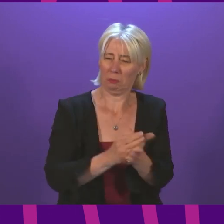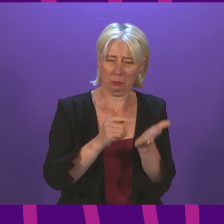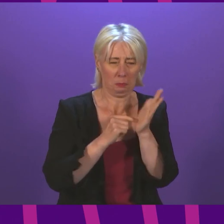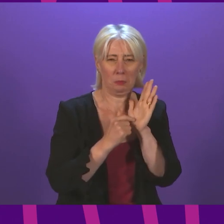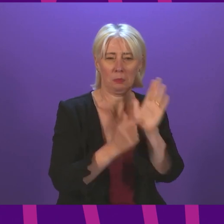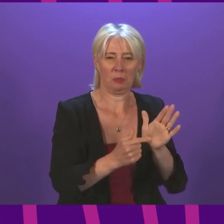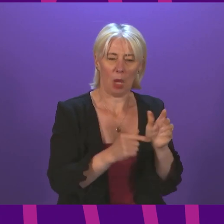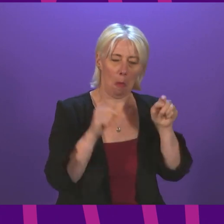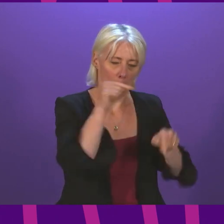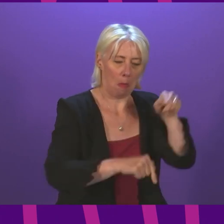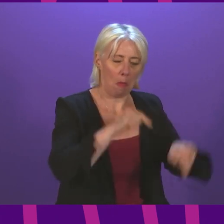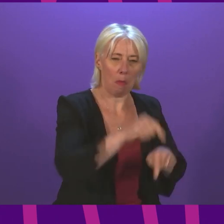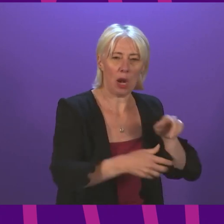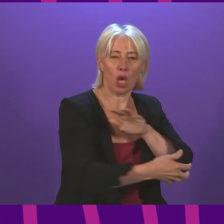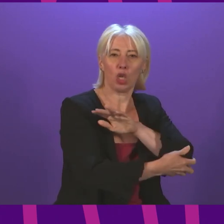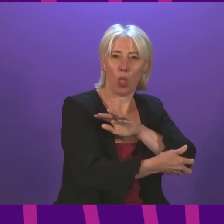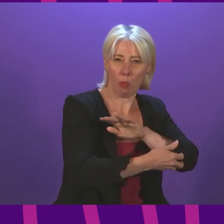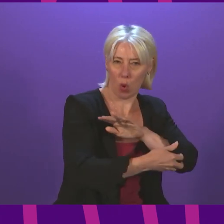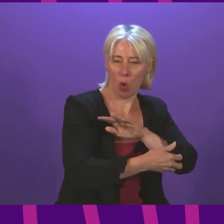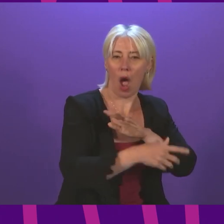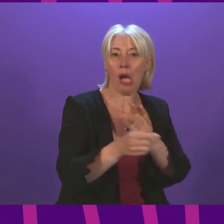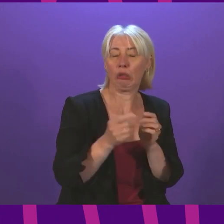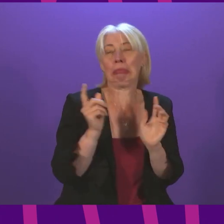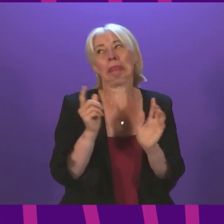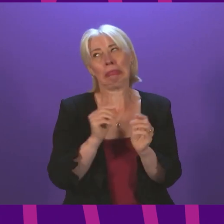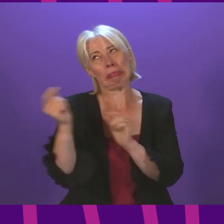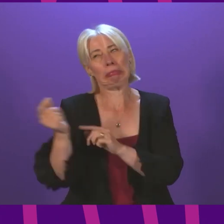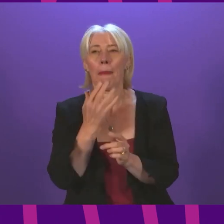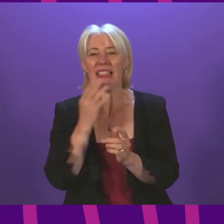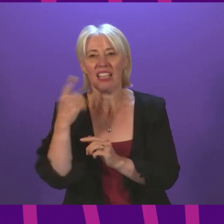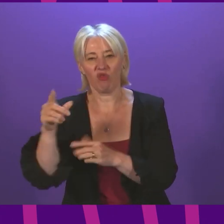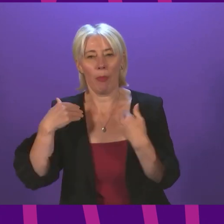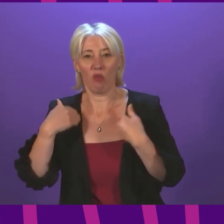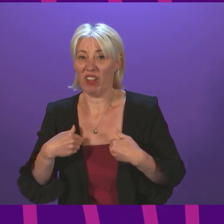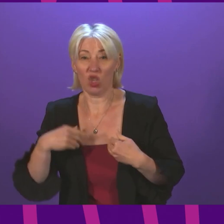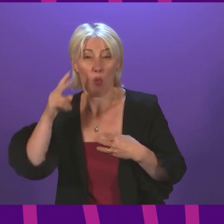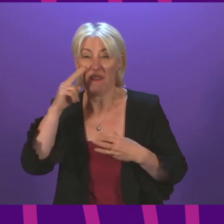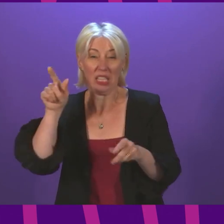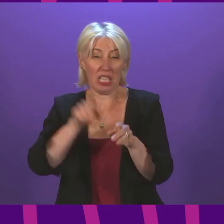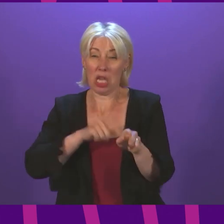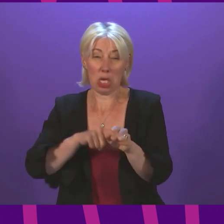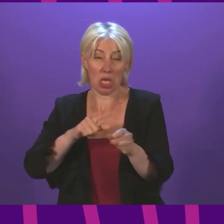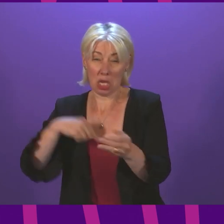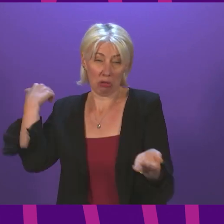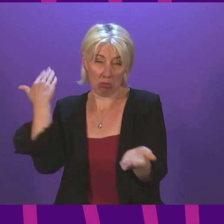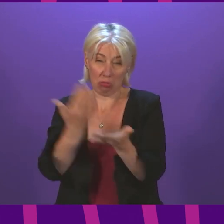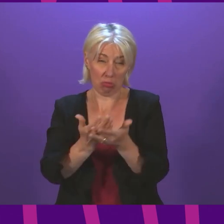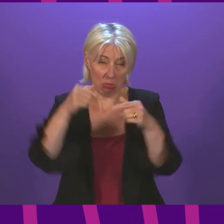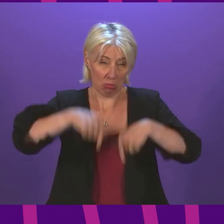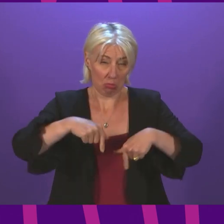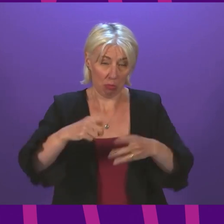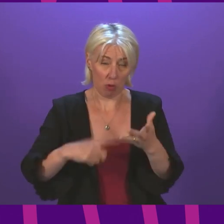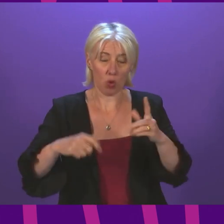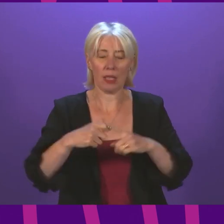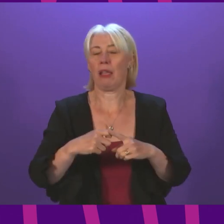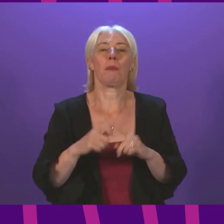punishing the poor to pay for the mistakes of the rich that we have seen in this country for quite some time. The reality is that